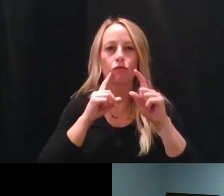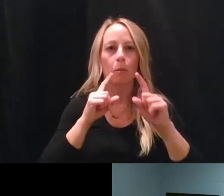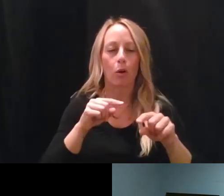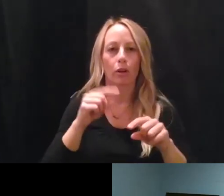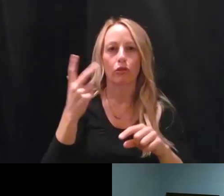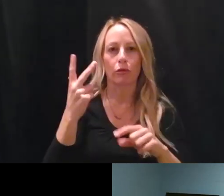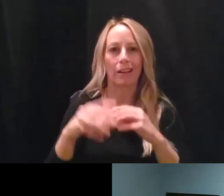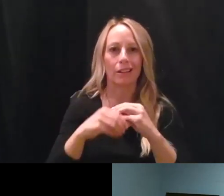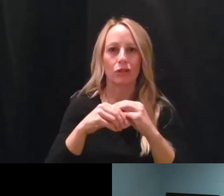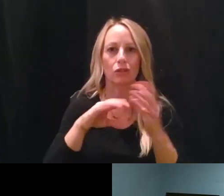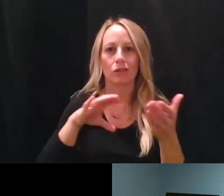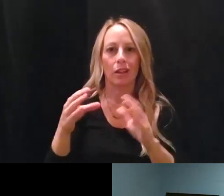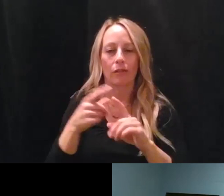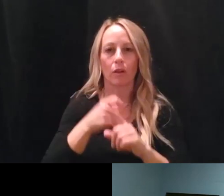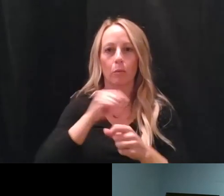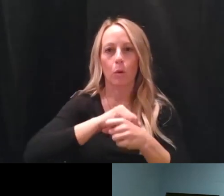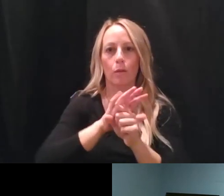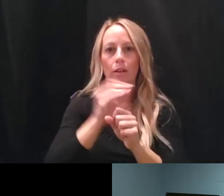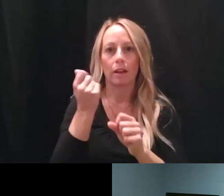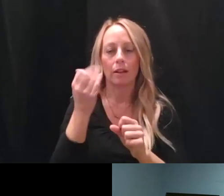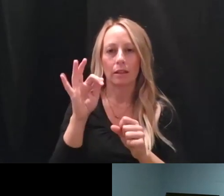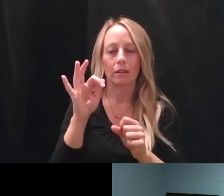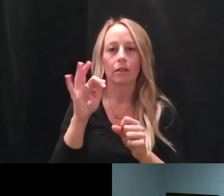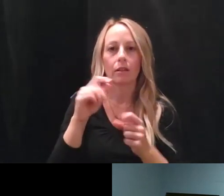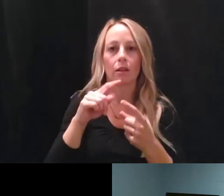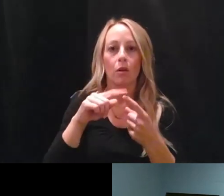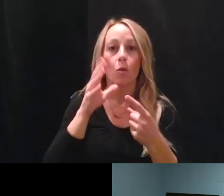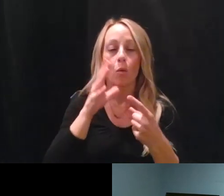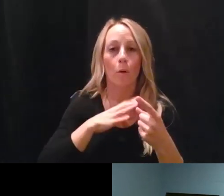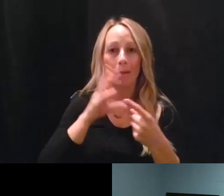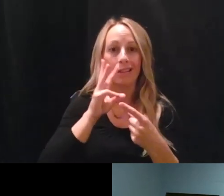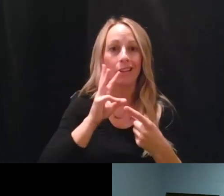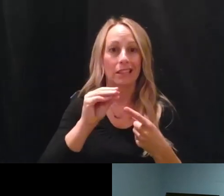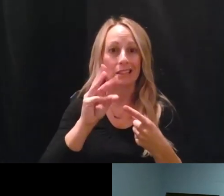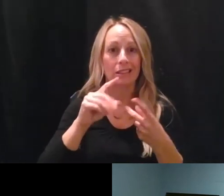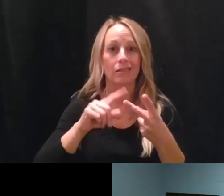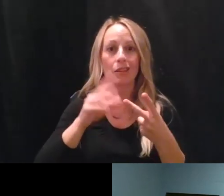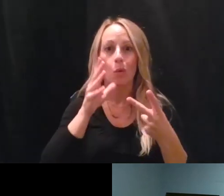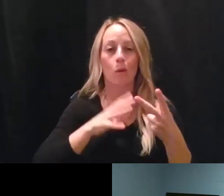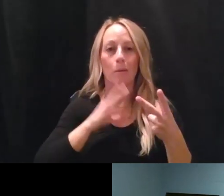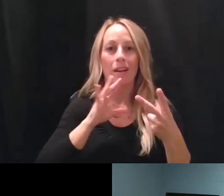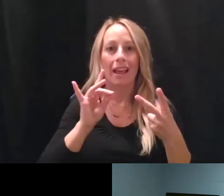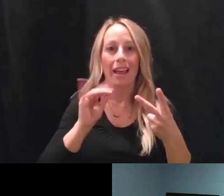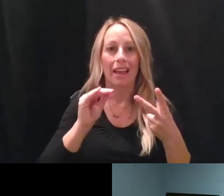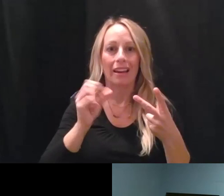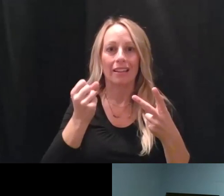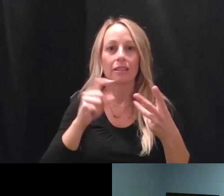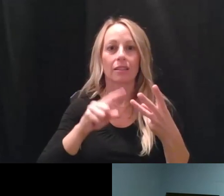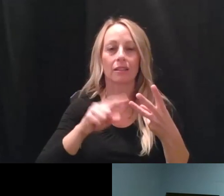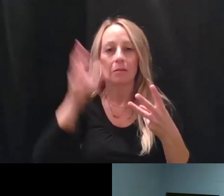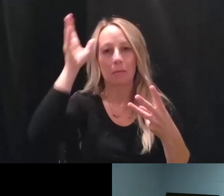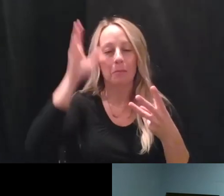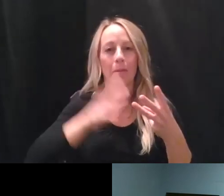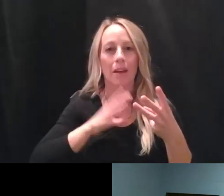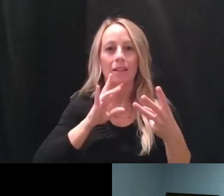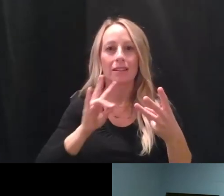COVID-19. A woman in her 60s, a woman in her 80s, and a man in his 70s. All